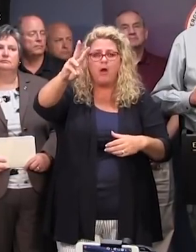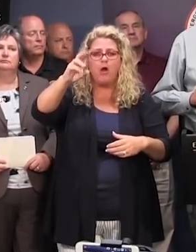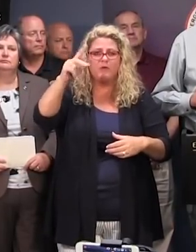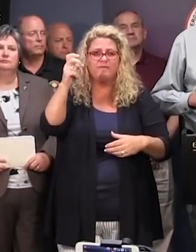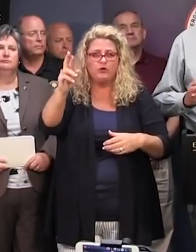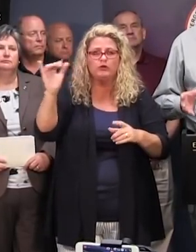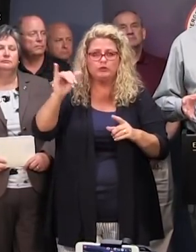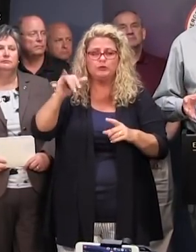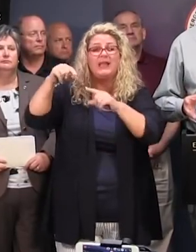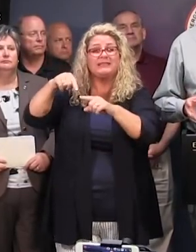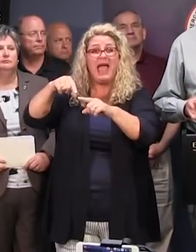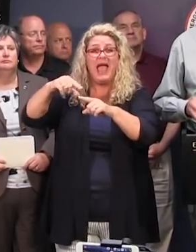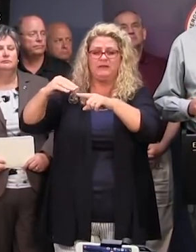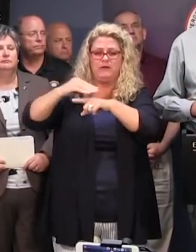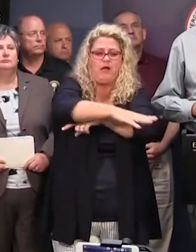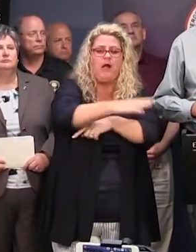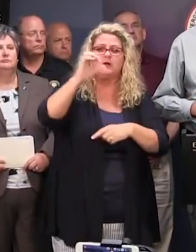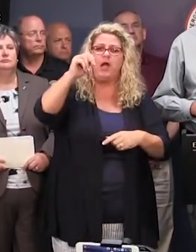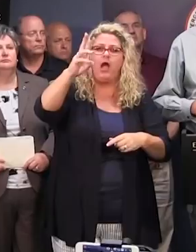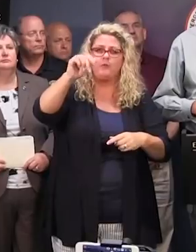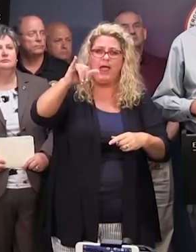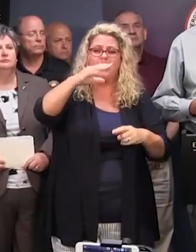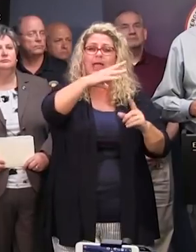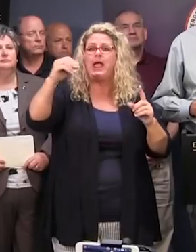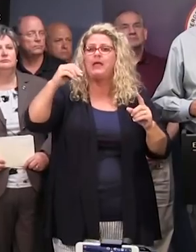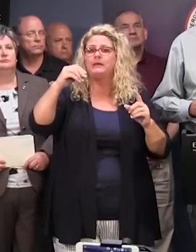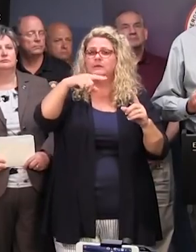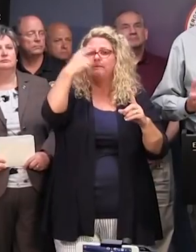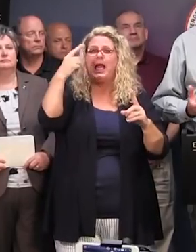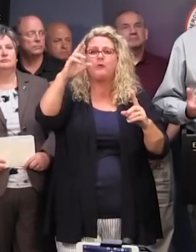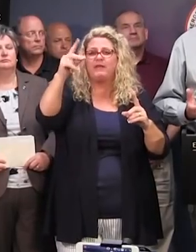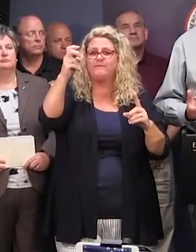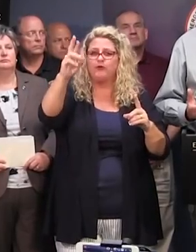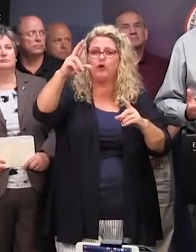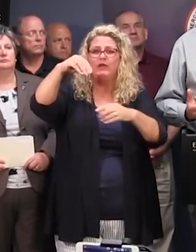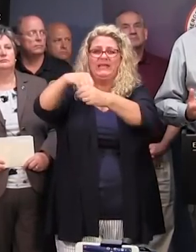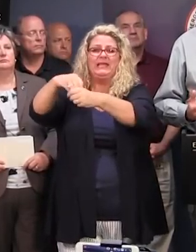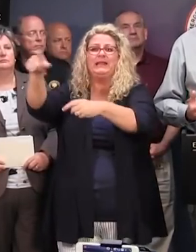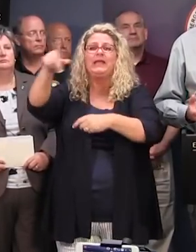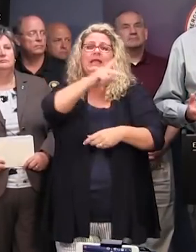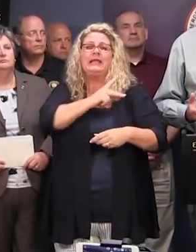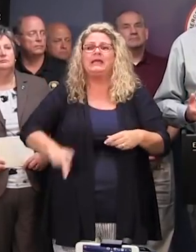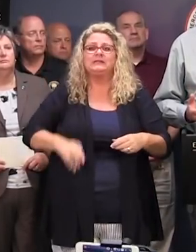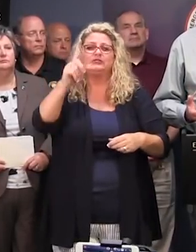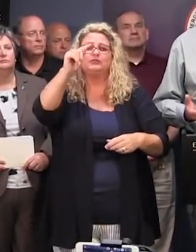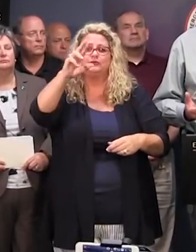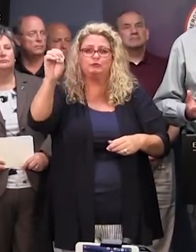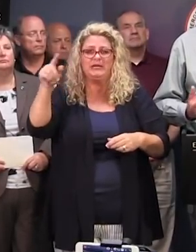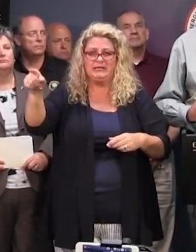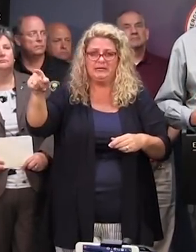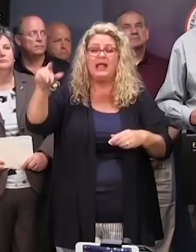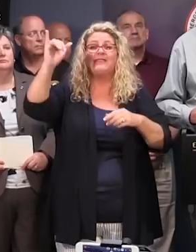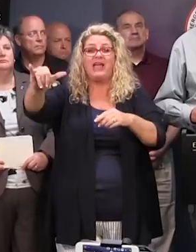impacts Conway, and the Black River, which impacts King Street, and all of those rivers flow into the PD Basin, which